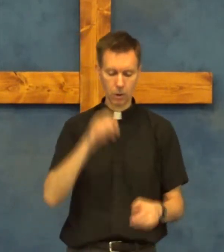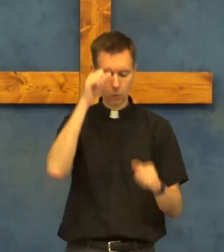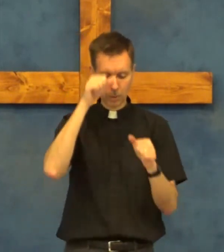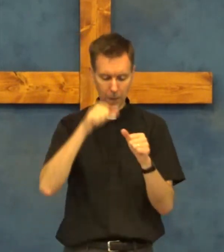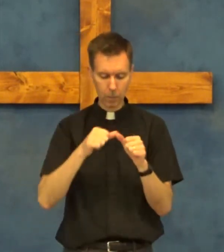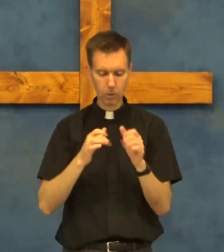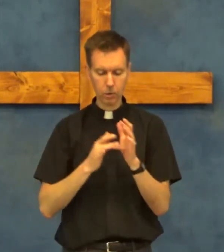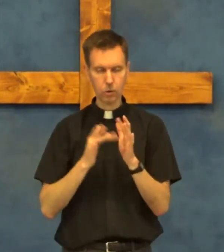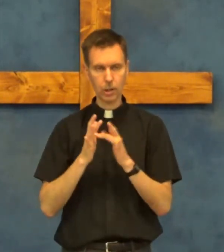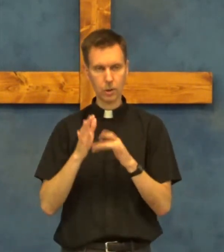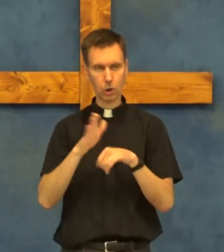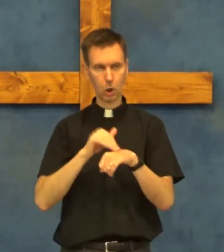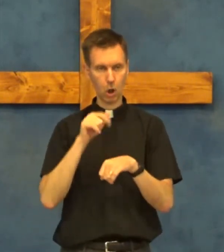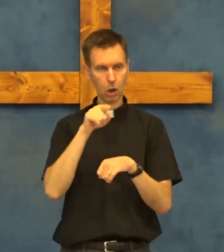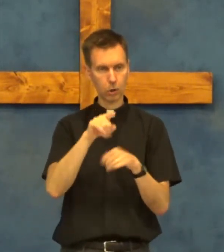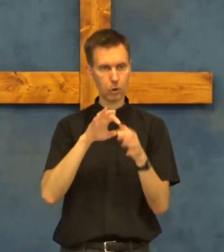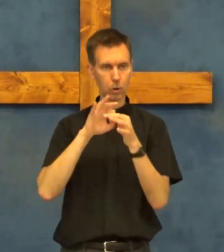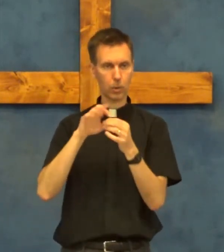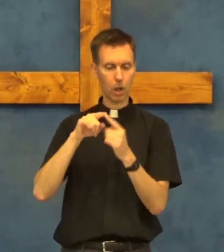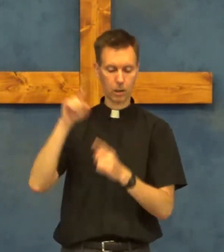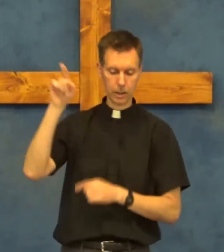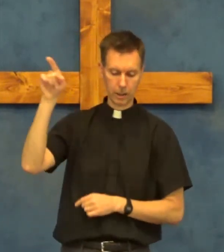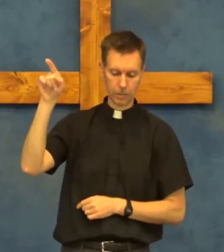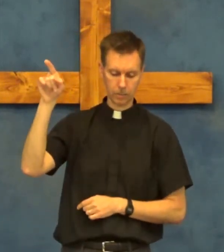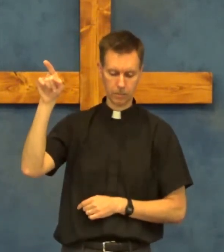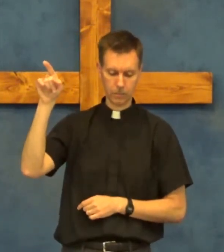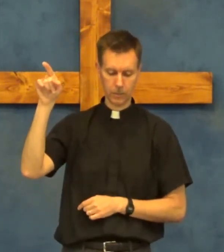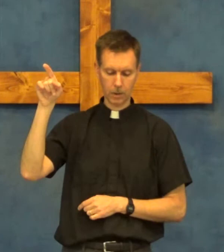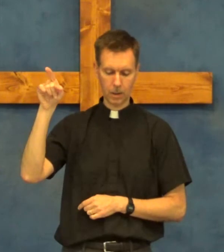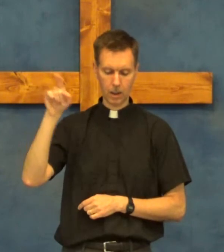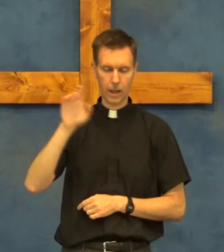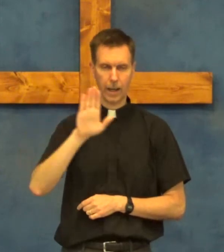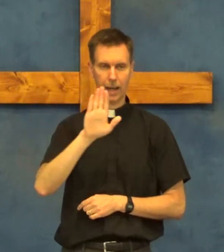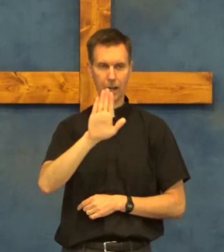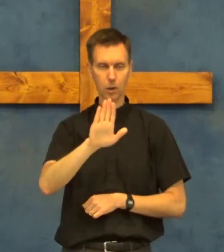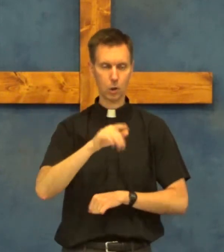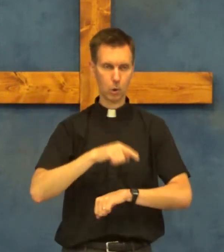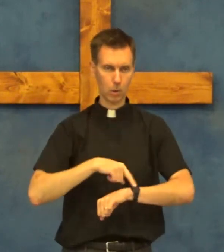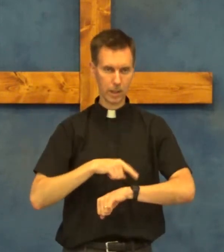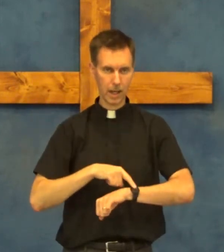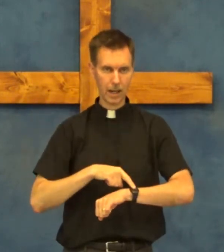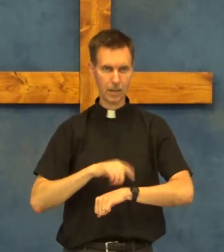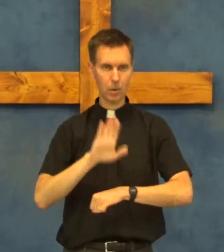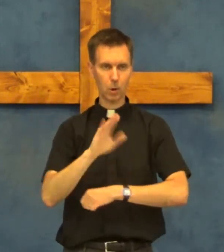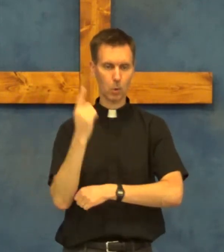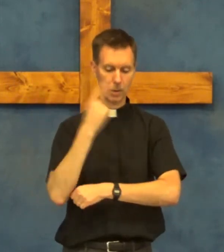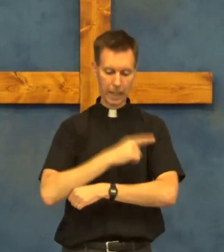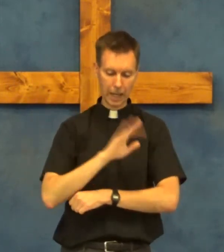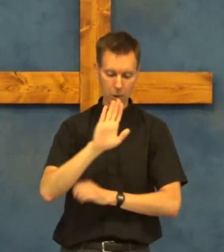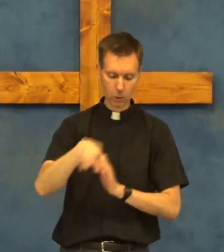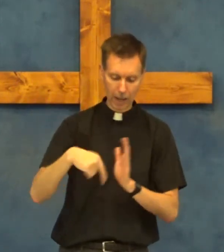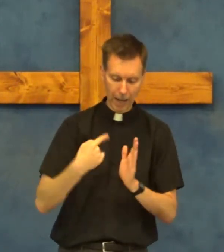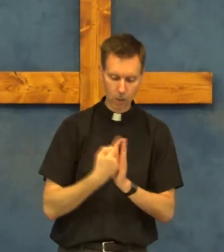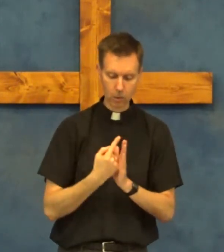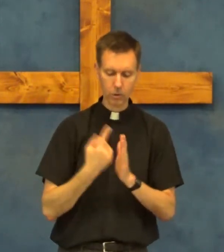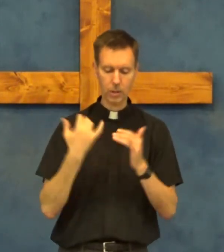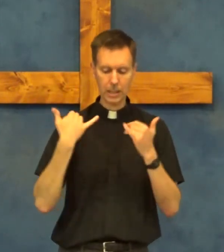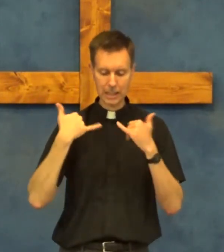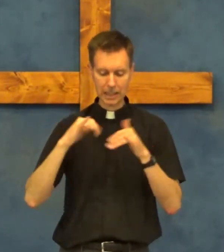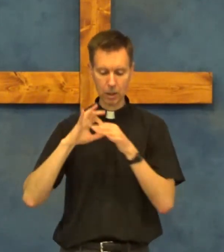remember that Jesus called you to belong to him and your time your days your hours still